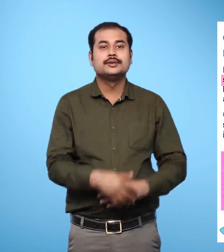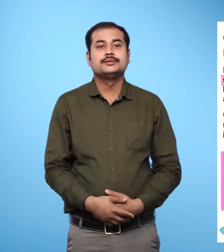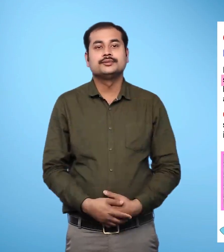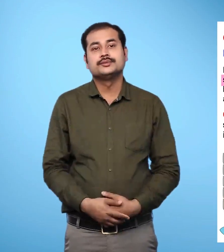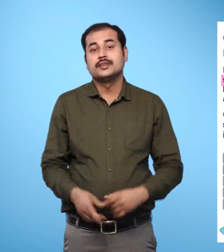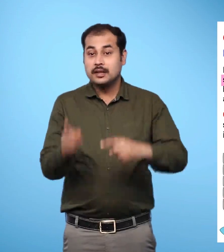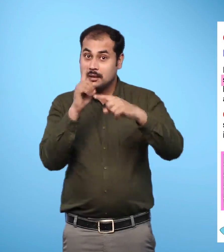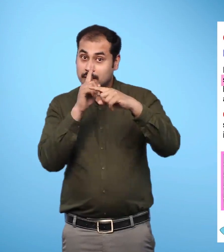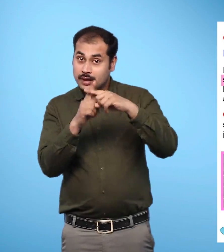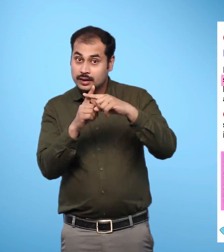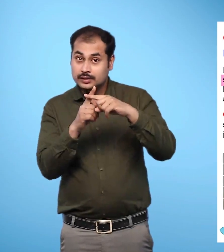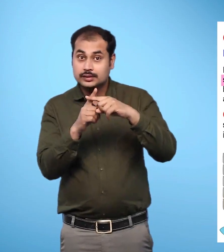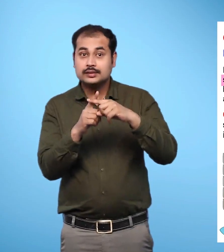a matchstick.